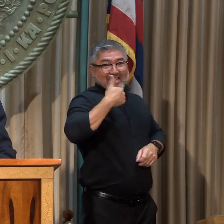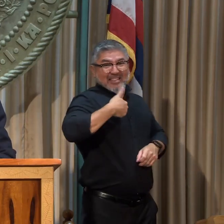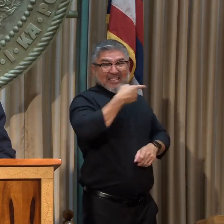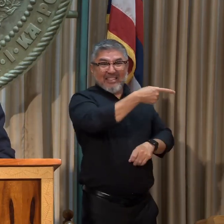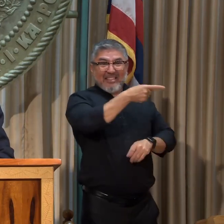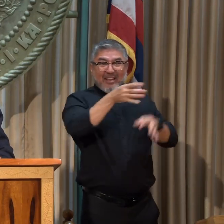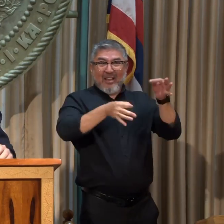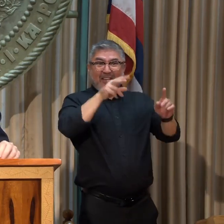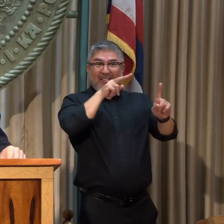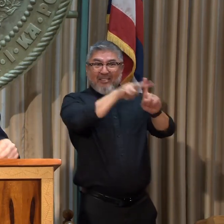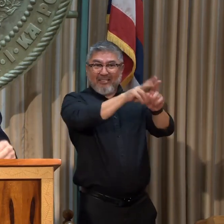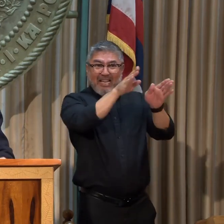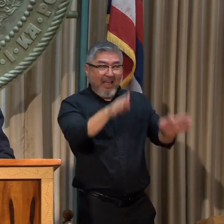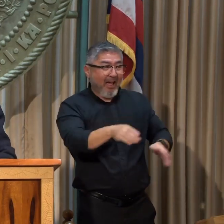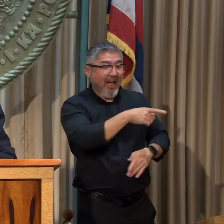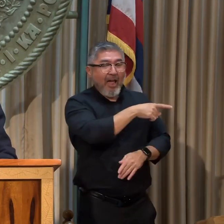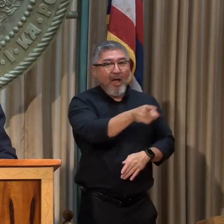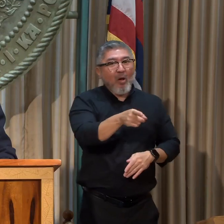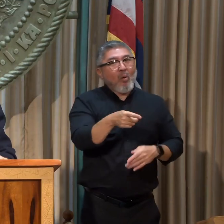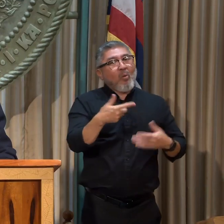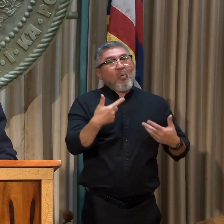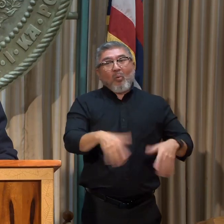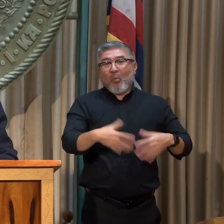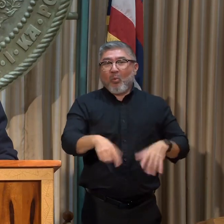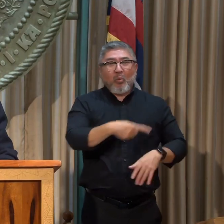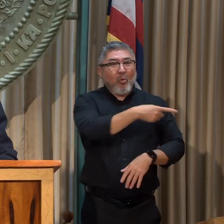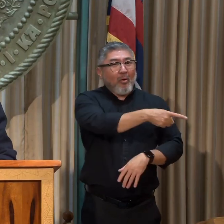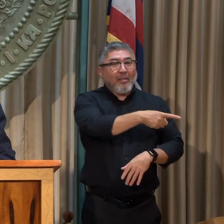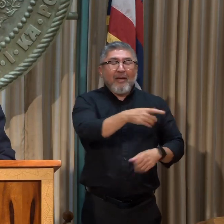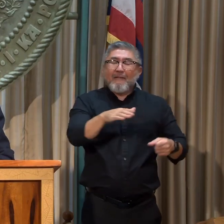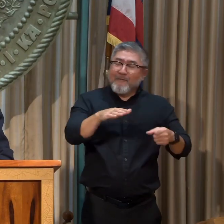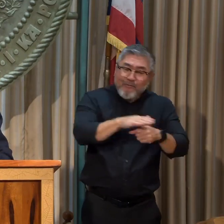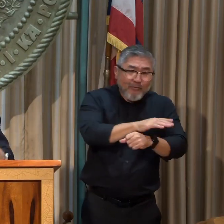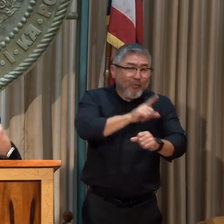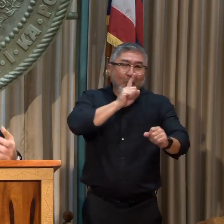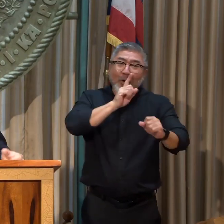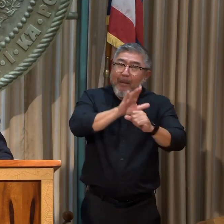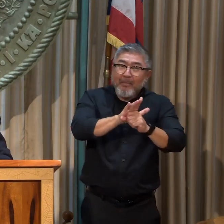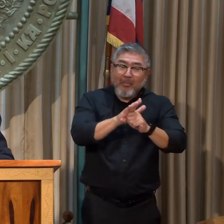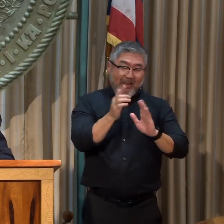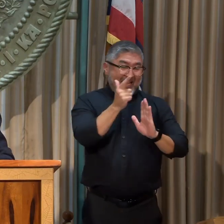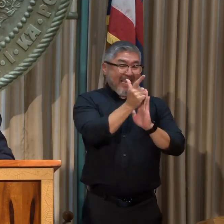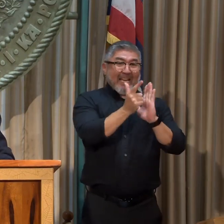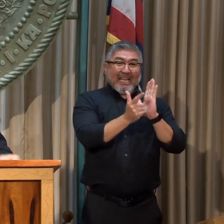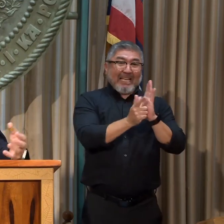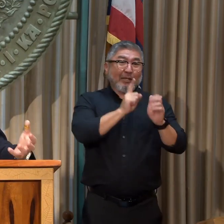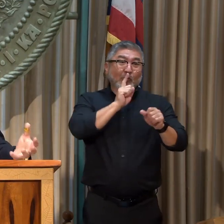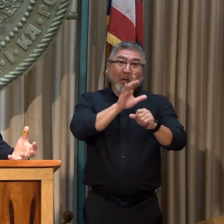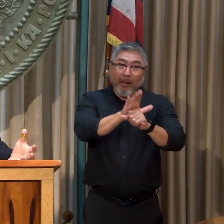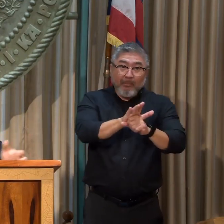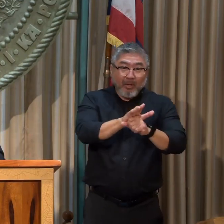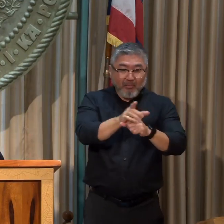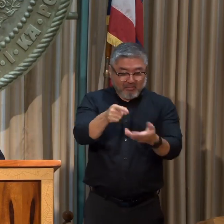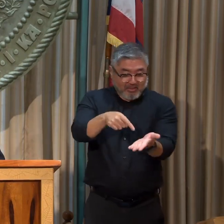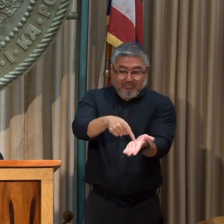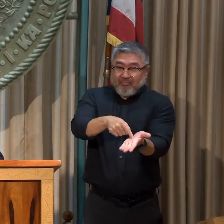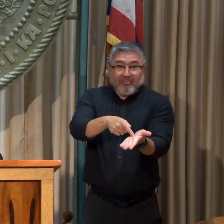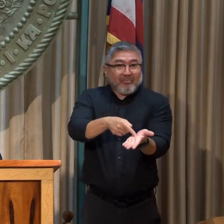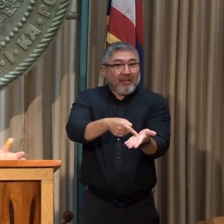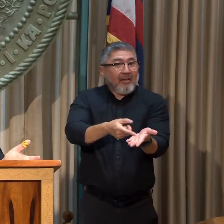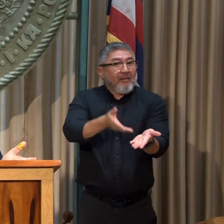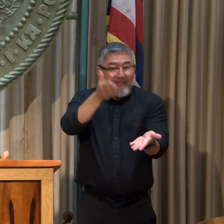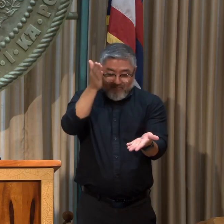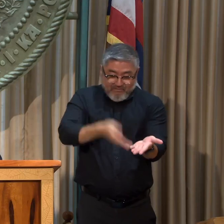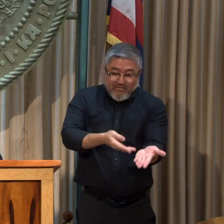minded people set into motion full commitments, legal commitments that we now have to live up to. So they have to be part of our